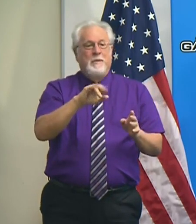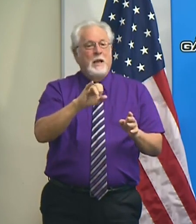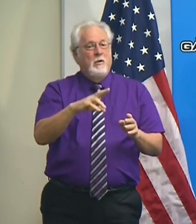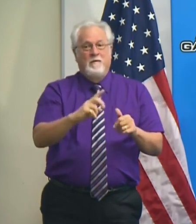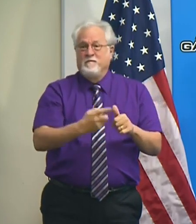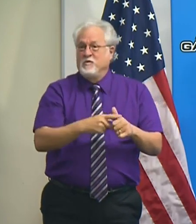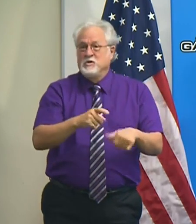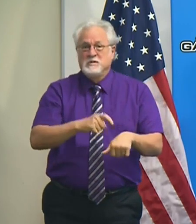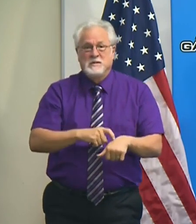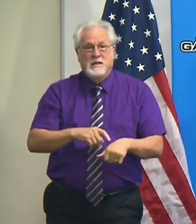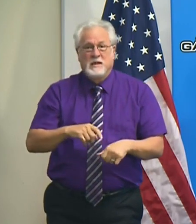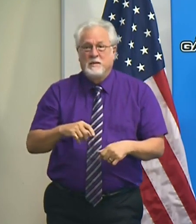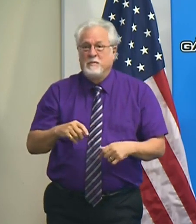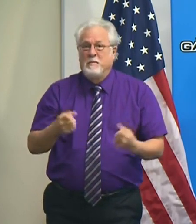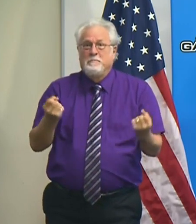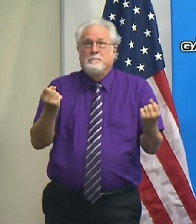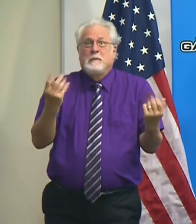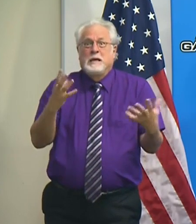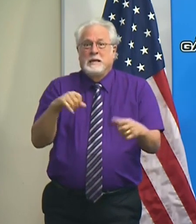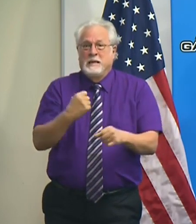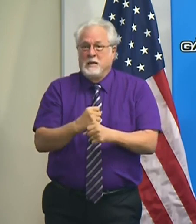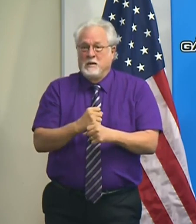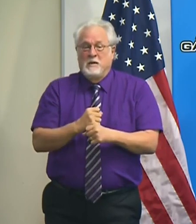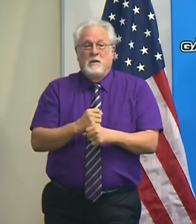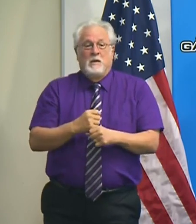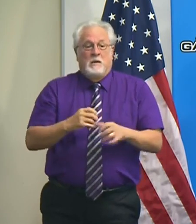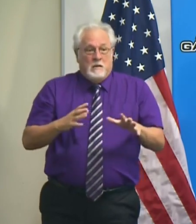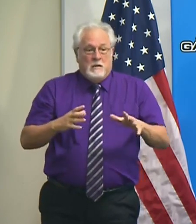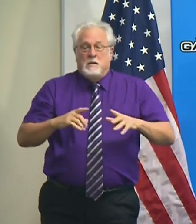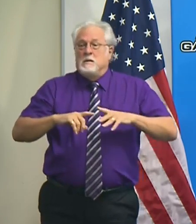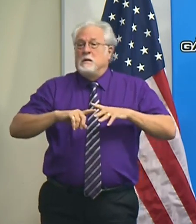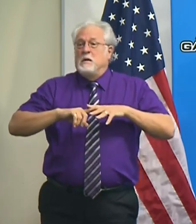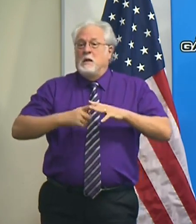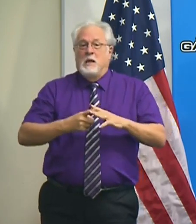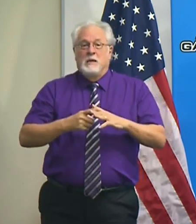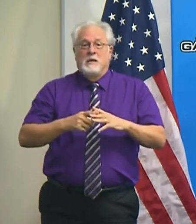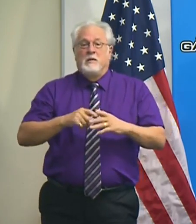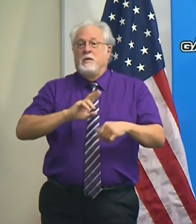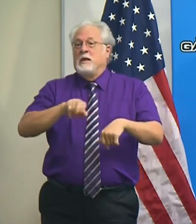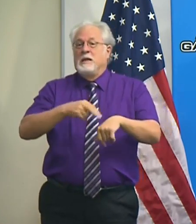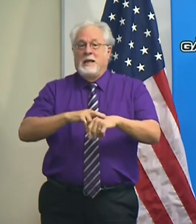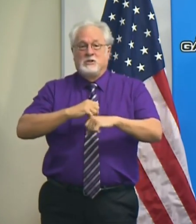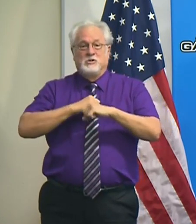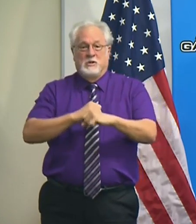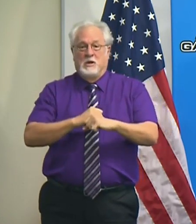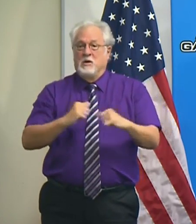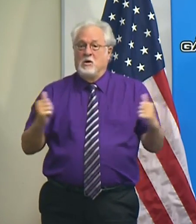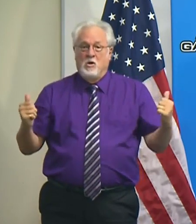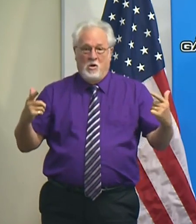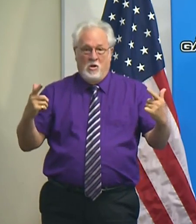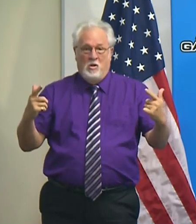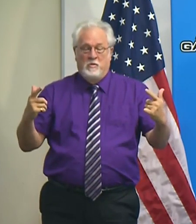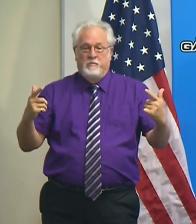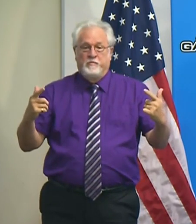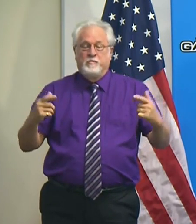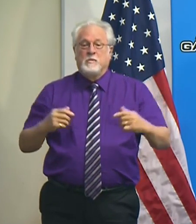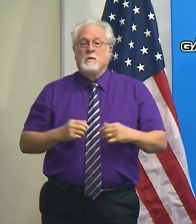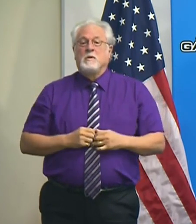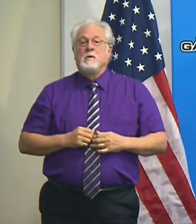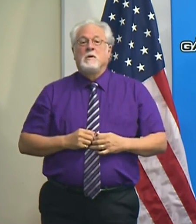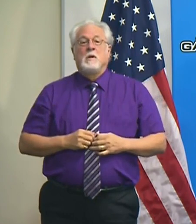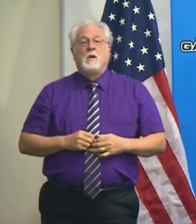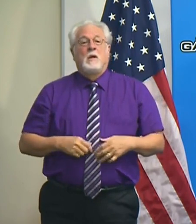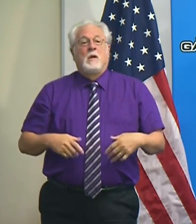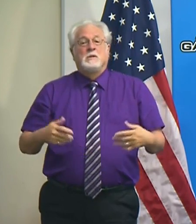for the first time in many years, we have activated the entire national guard. Um,